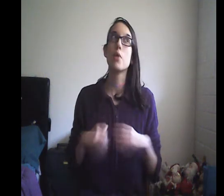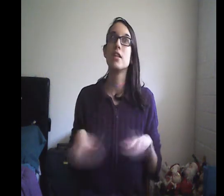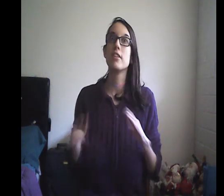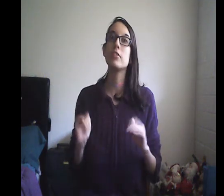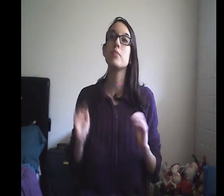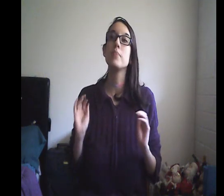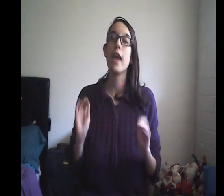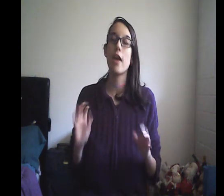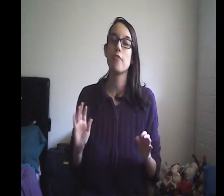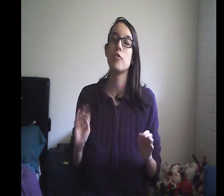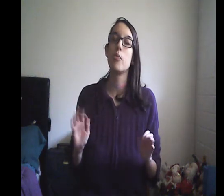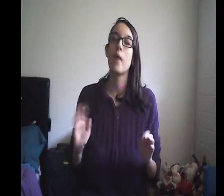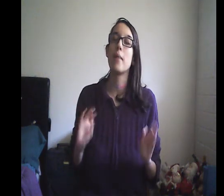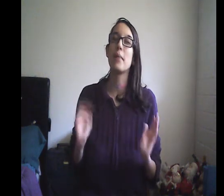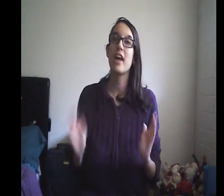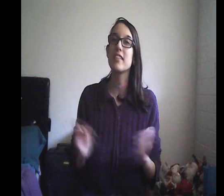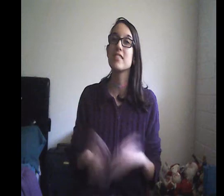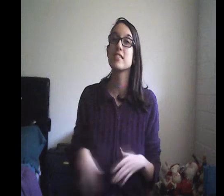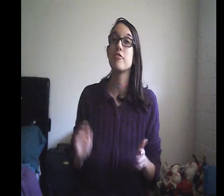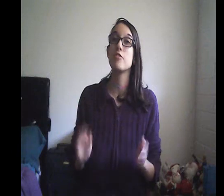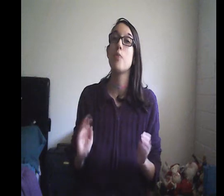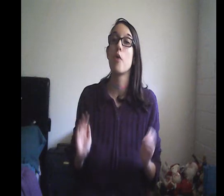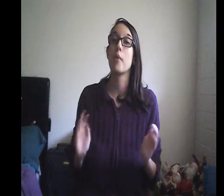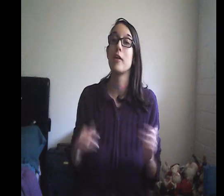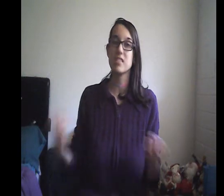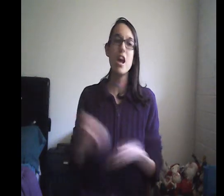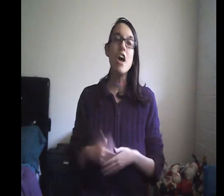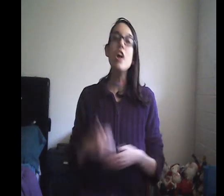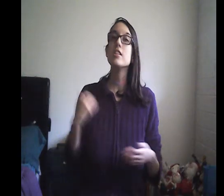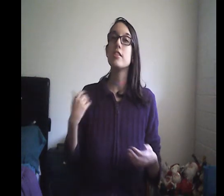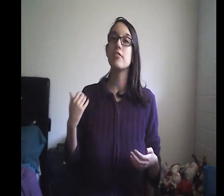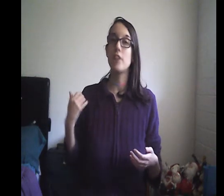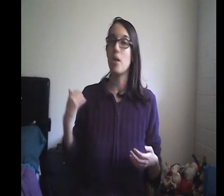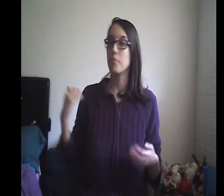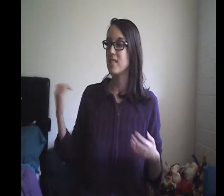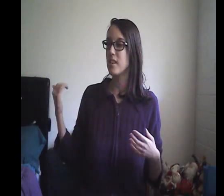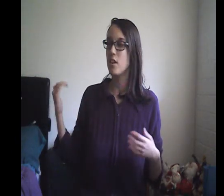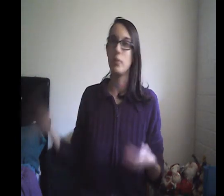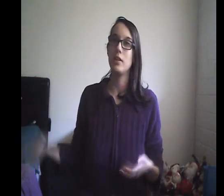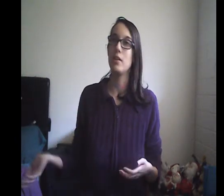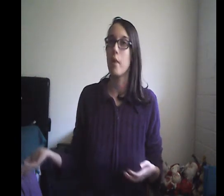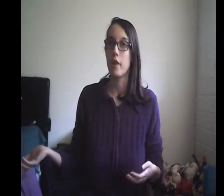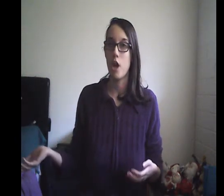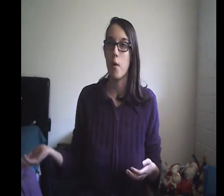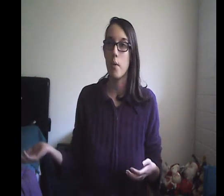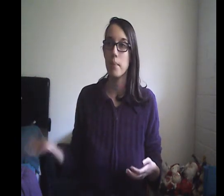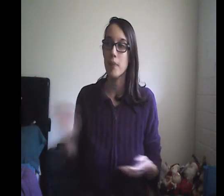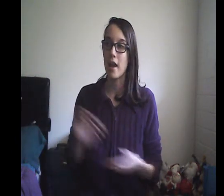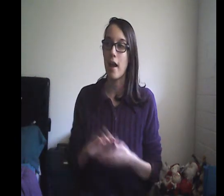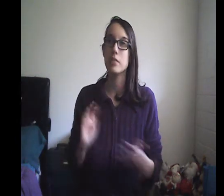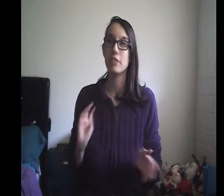be careful when applying this if you are wearing this definitely um they say you only need one coat and i would definitely say